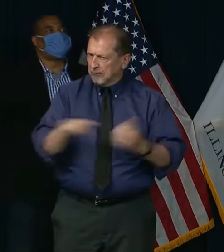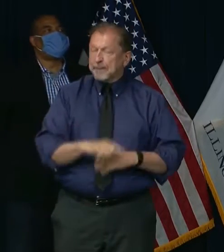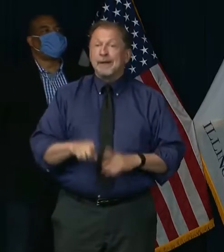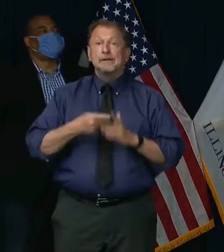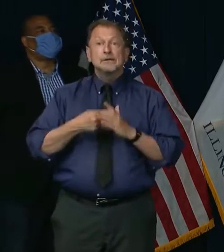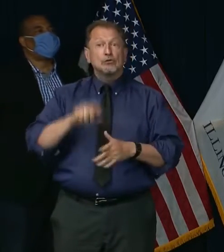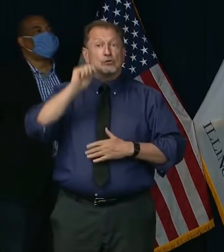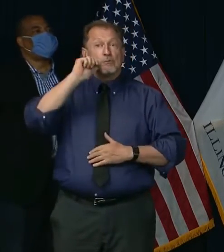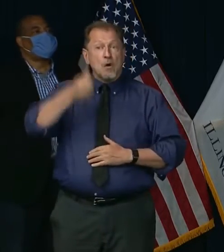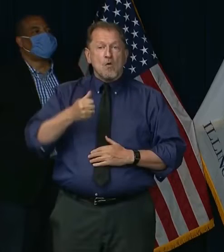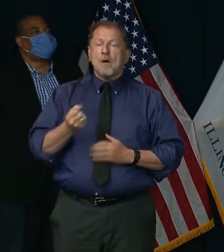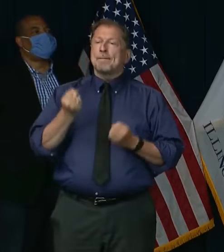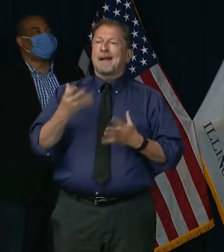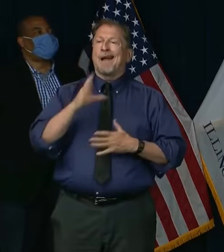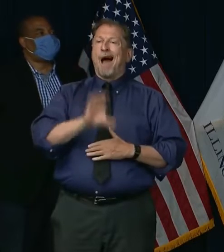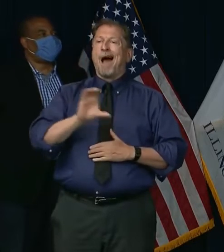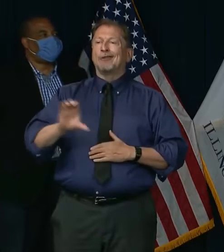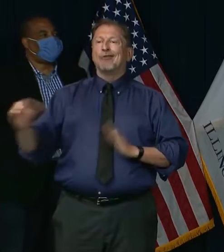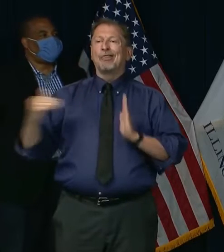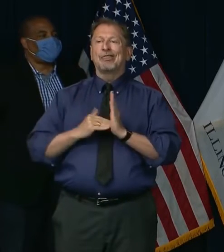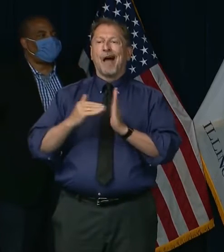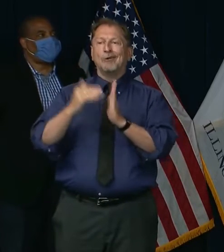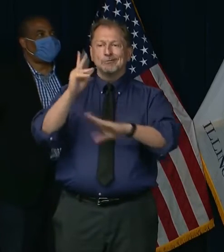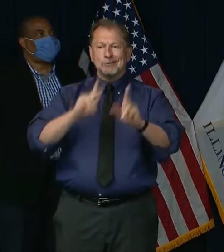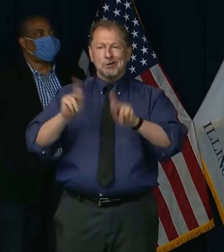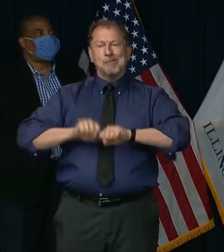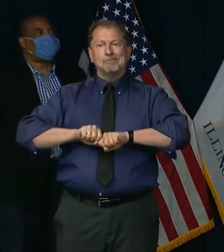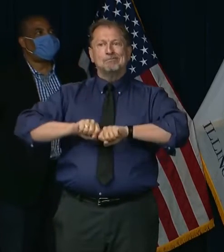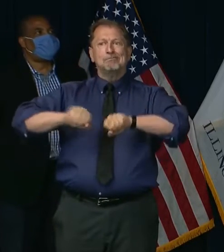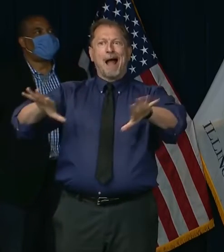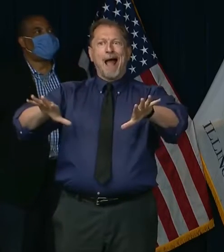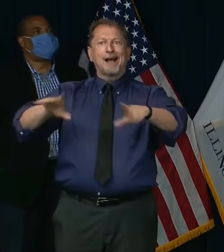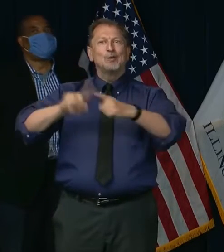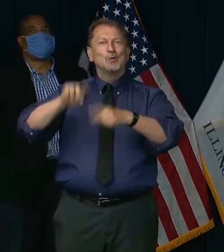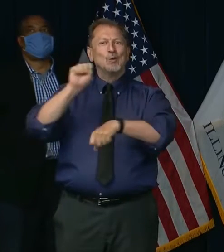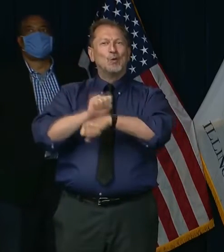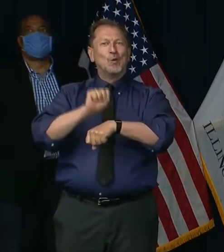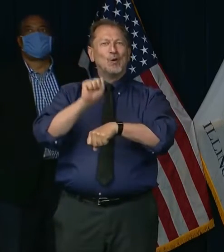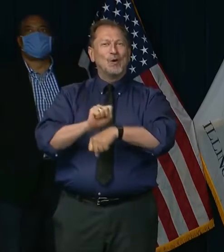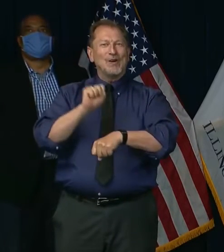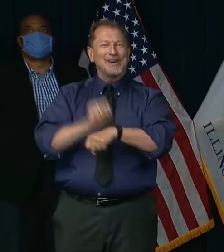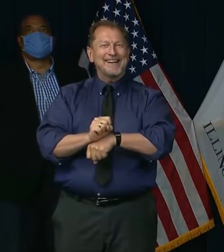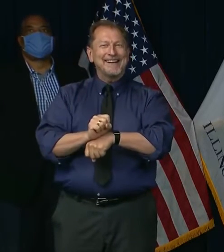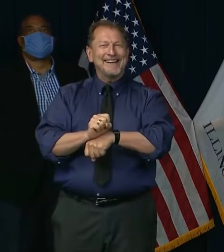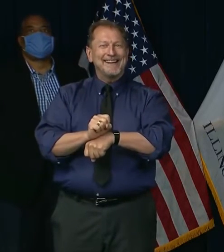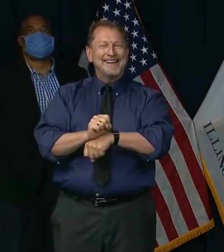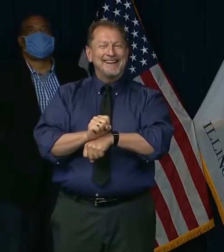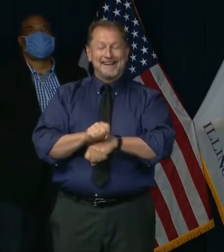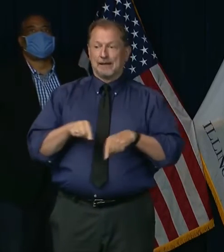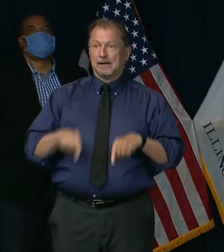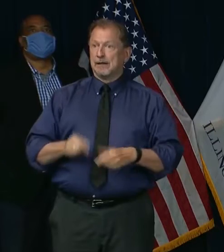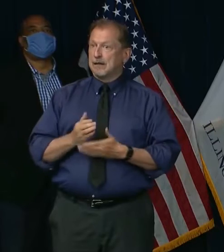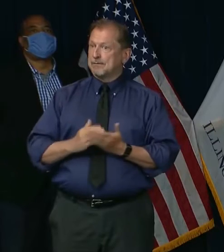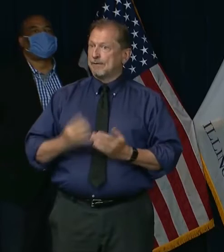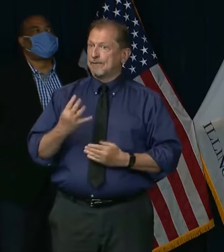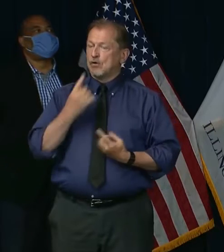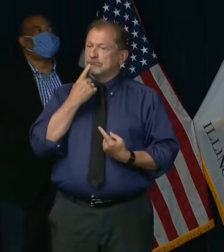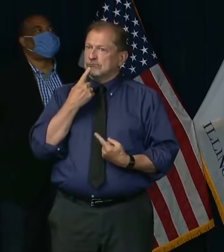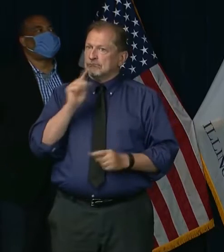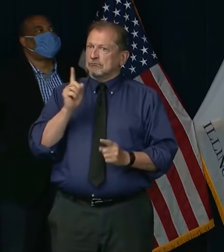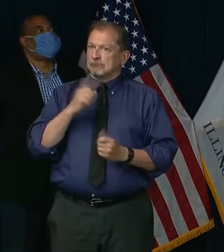Illinoisans will be able to return to work. Moving to Phase 4 this early was never a given.